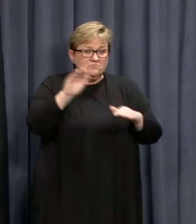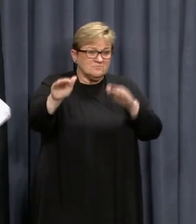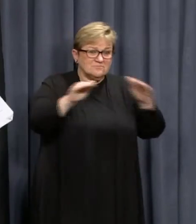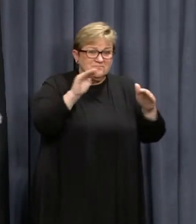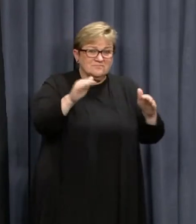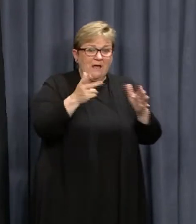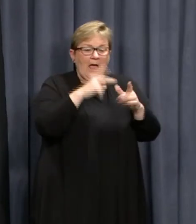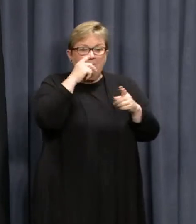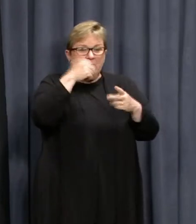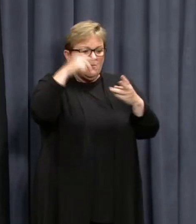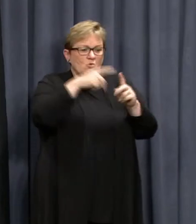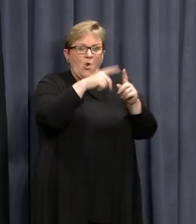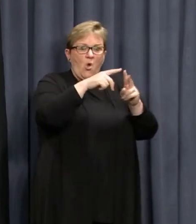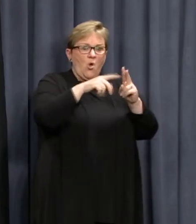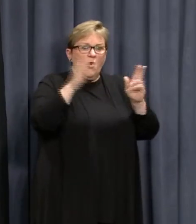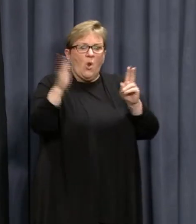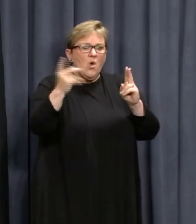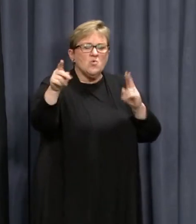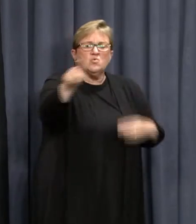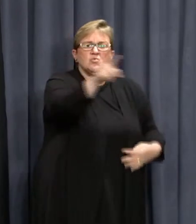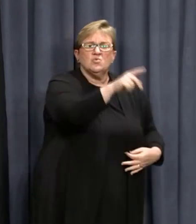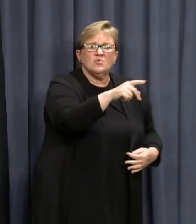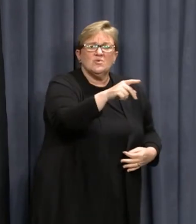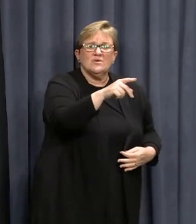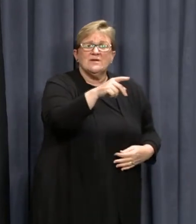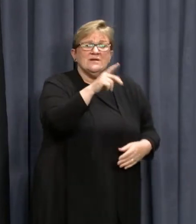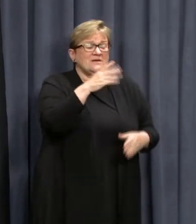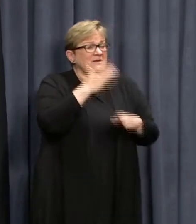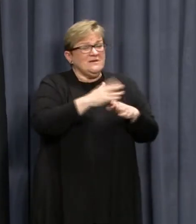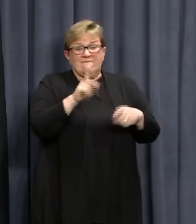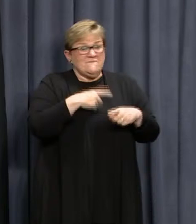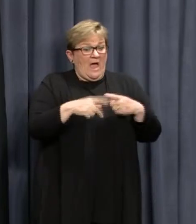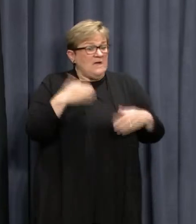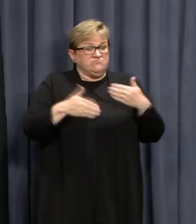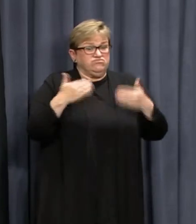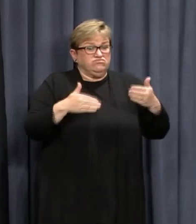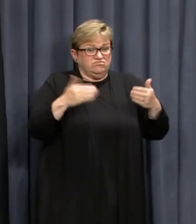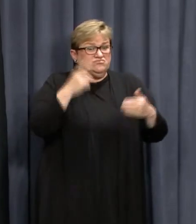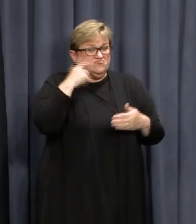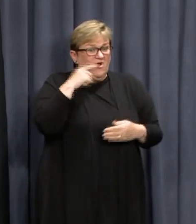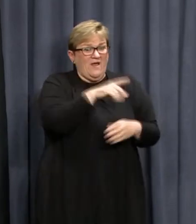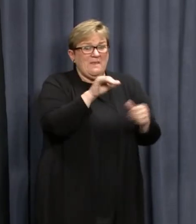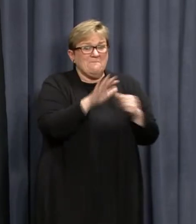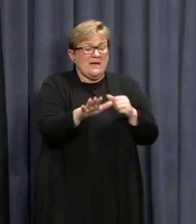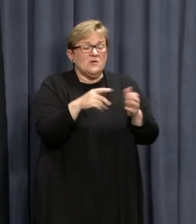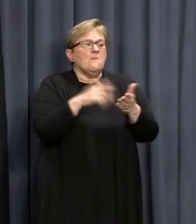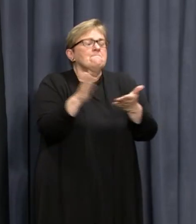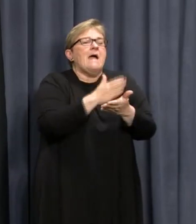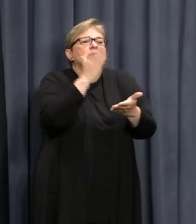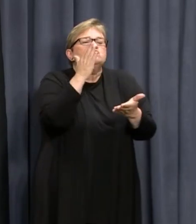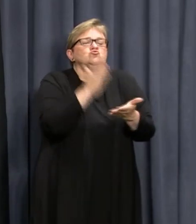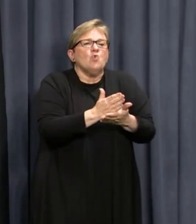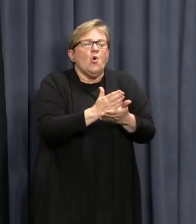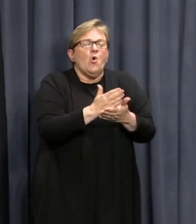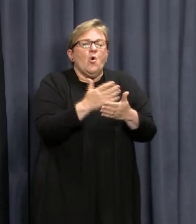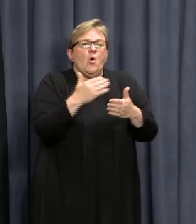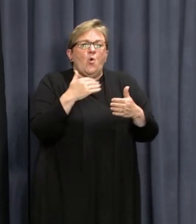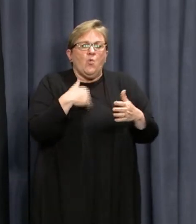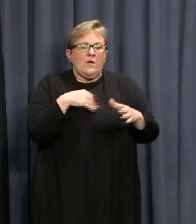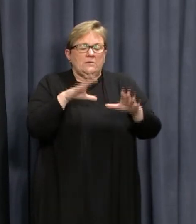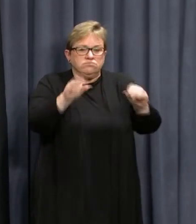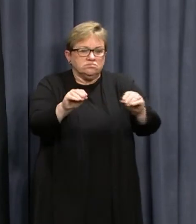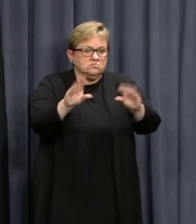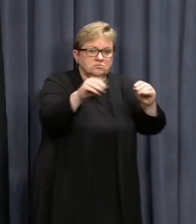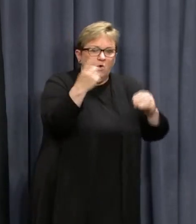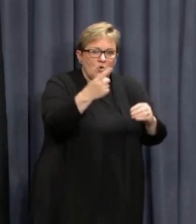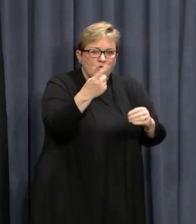potential close contacts. They are working as fast as they can to ensure we can have anyone